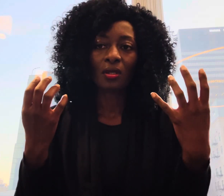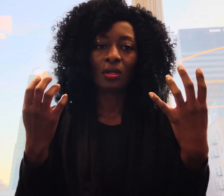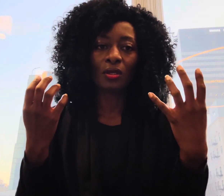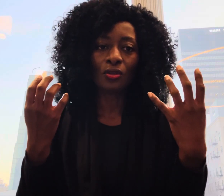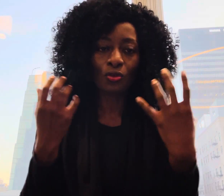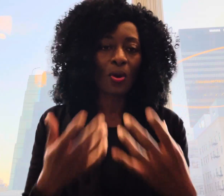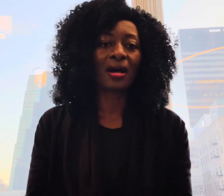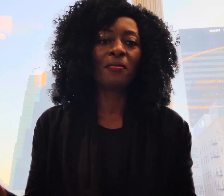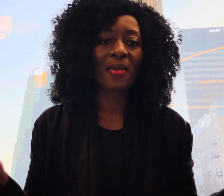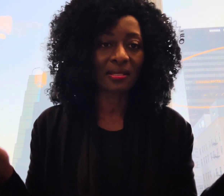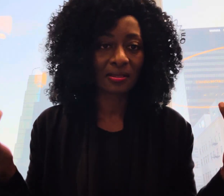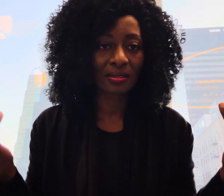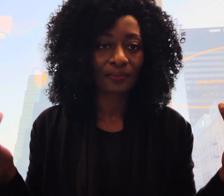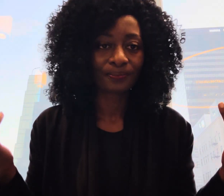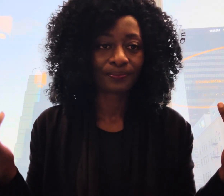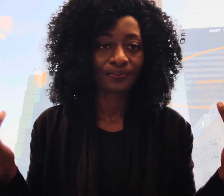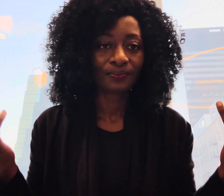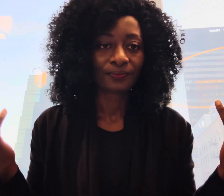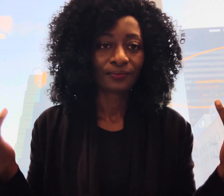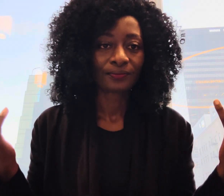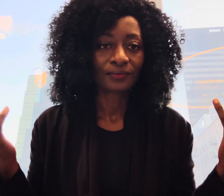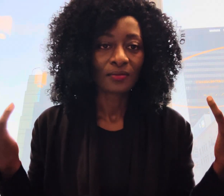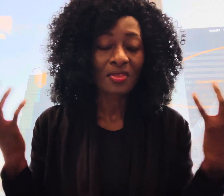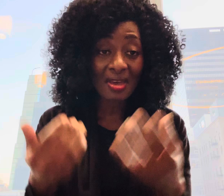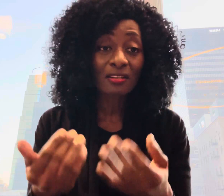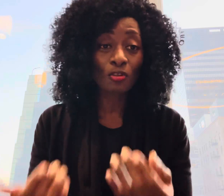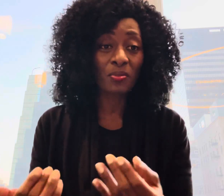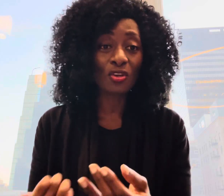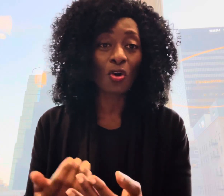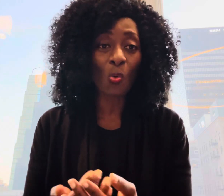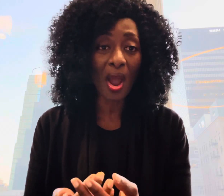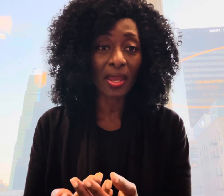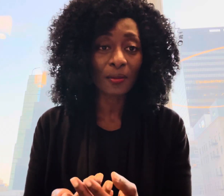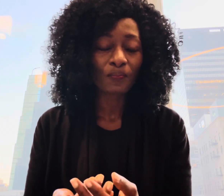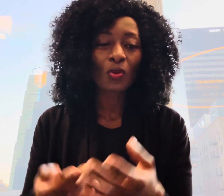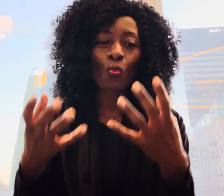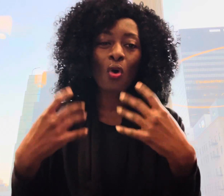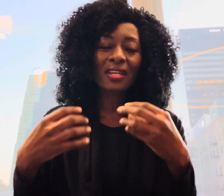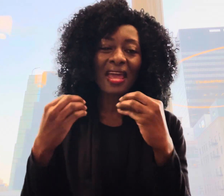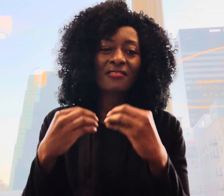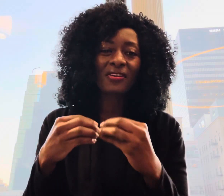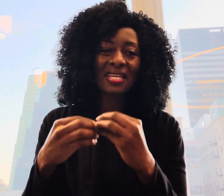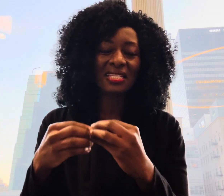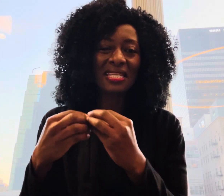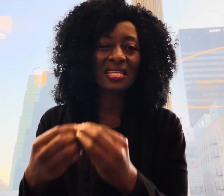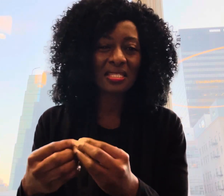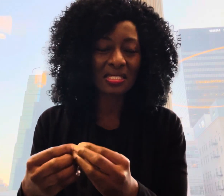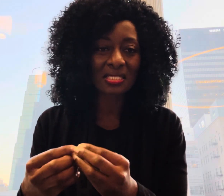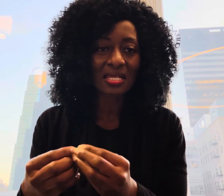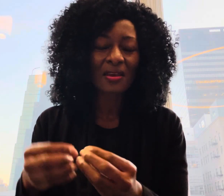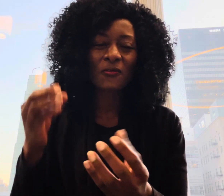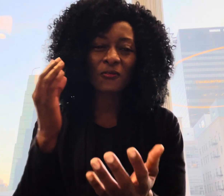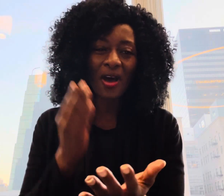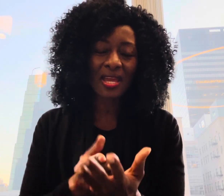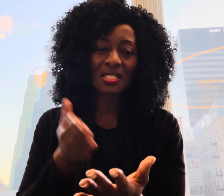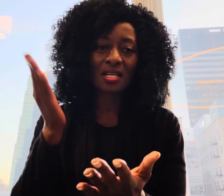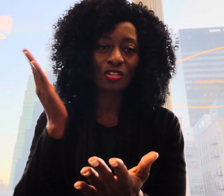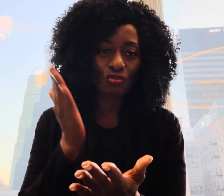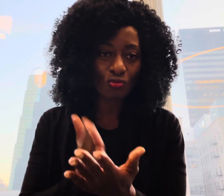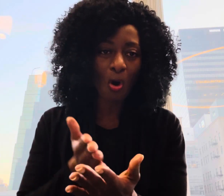you are a mess that could be your why whatever it is find a strong